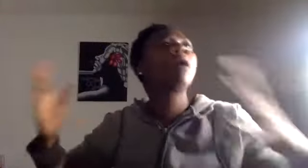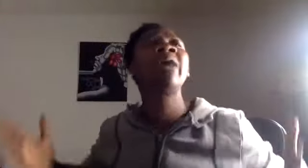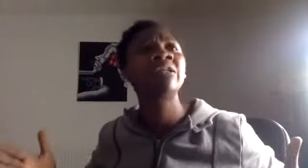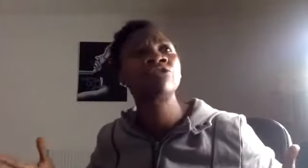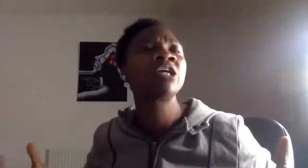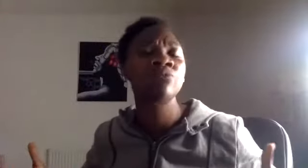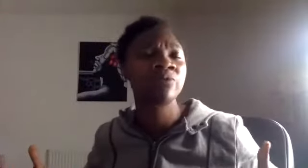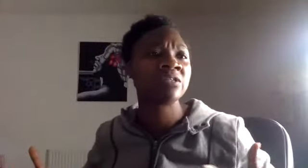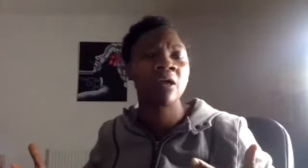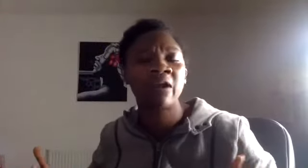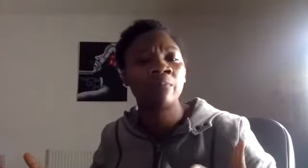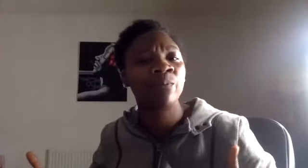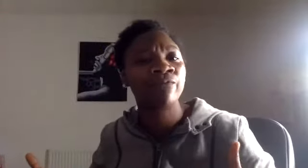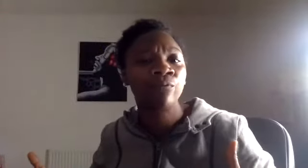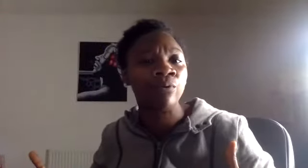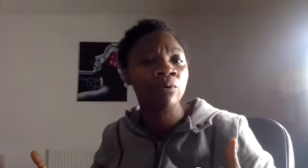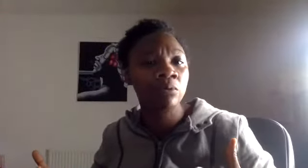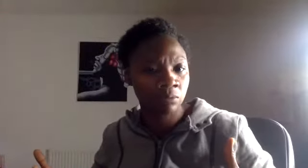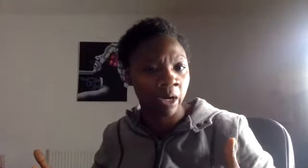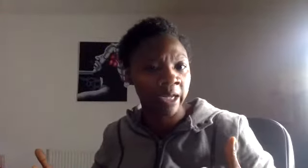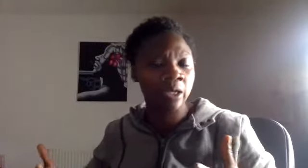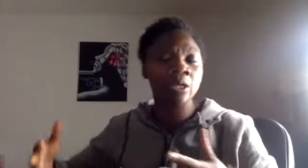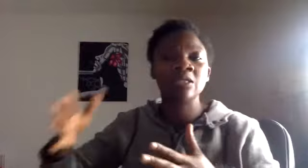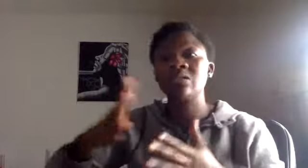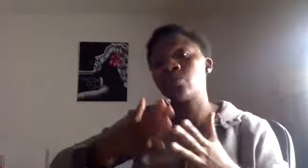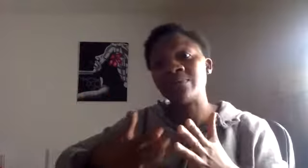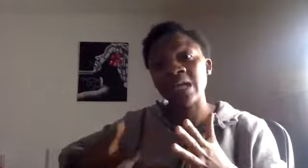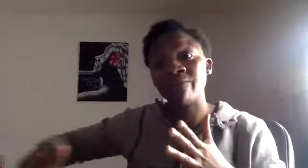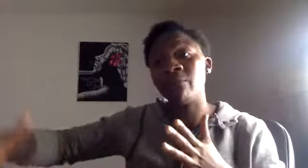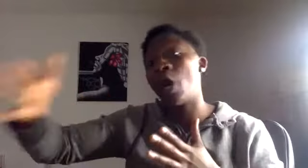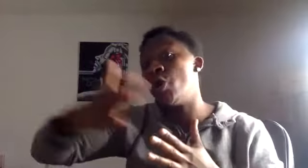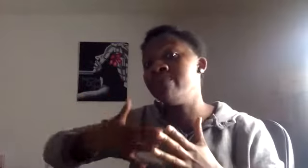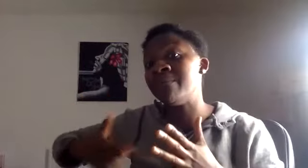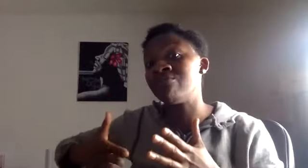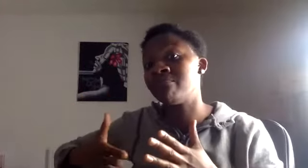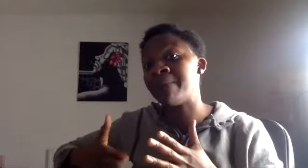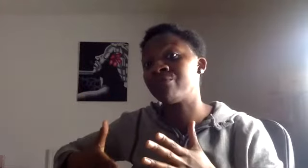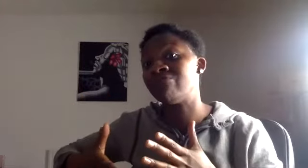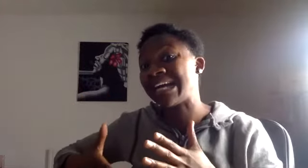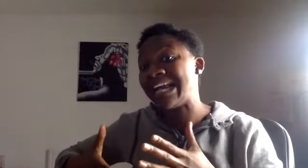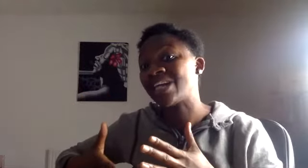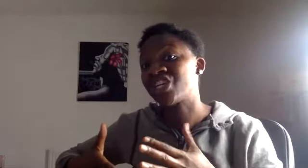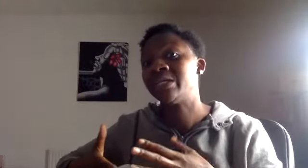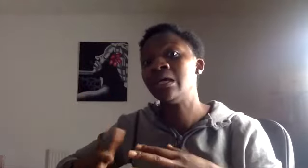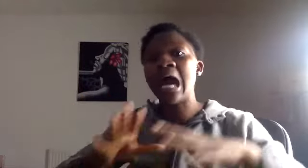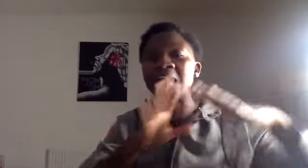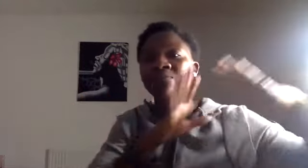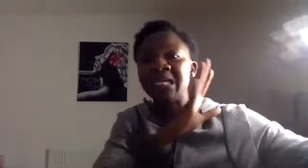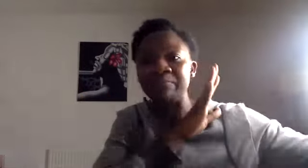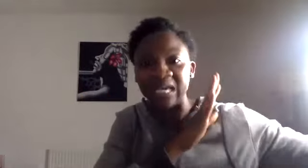come they hadn't tried to do with physiotherapy before? Before. So this is what I'm saying from my own memory recollection and me being